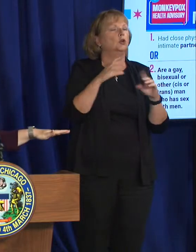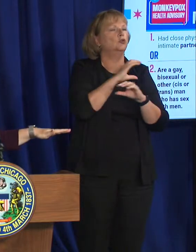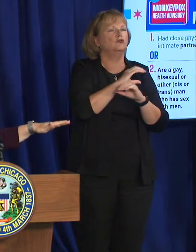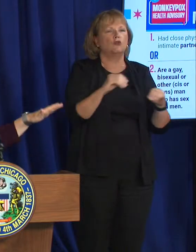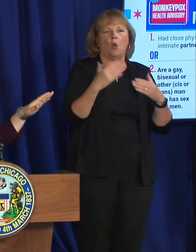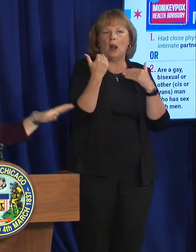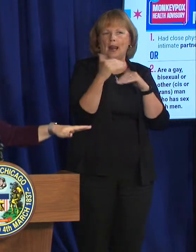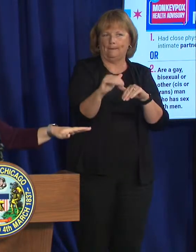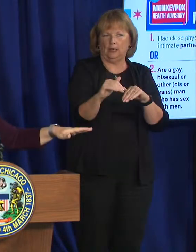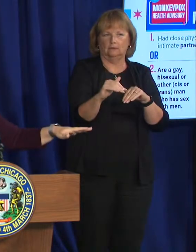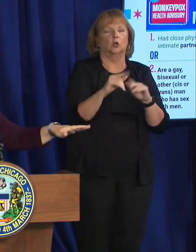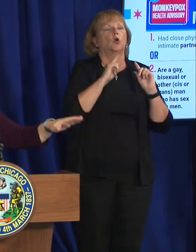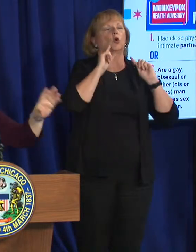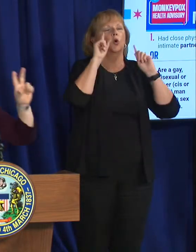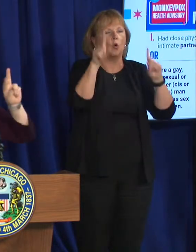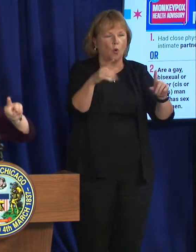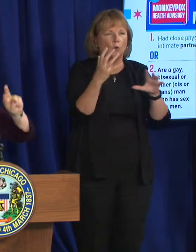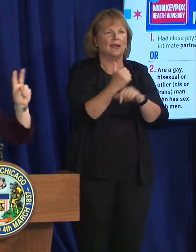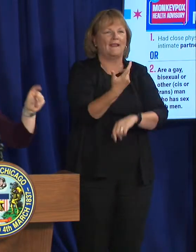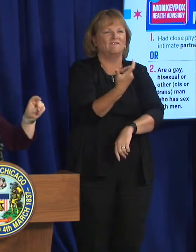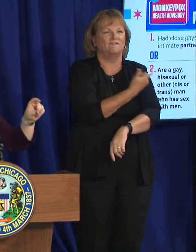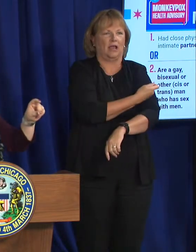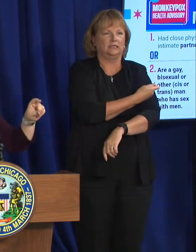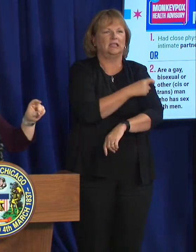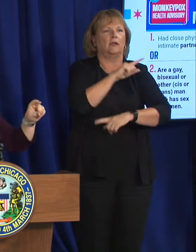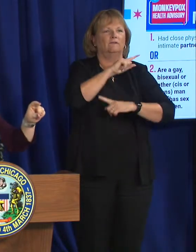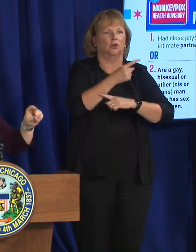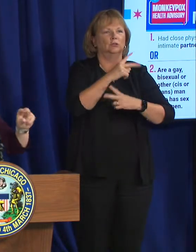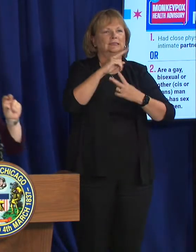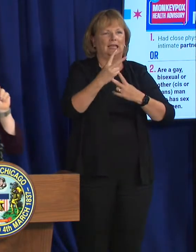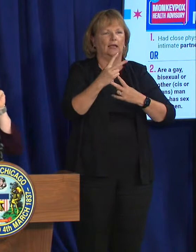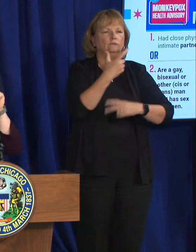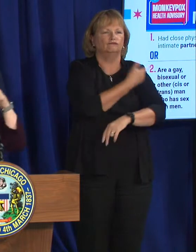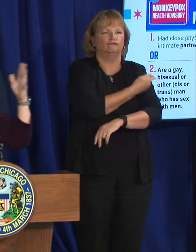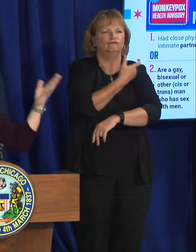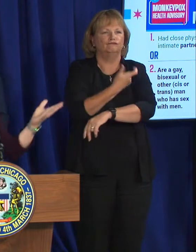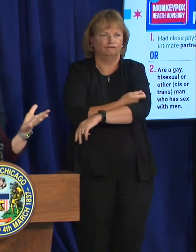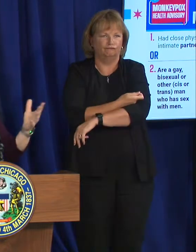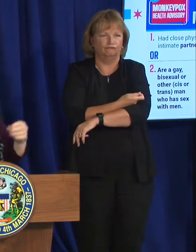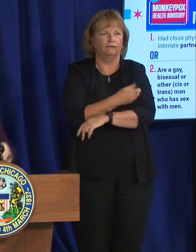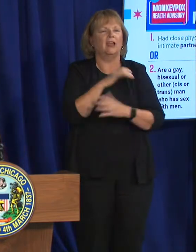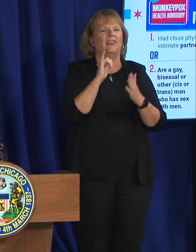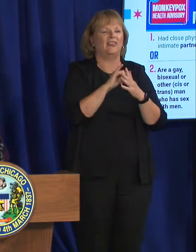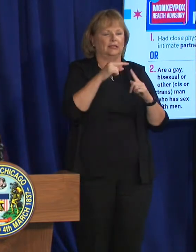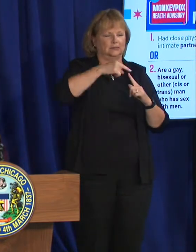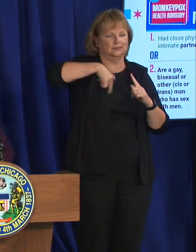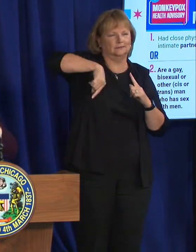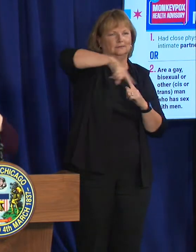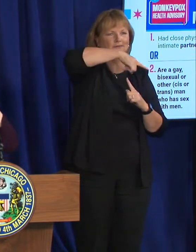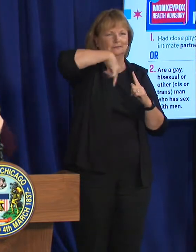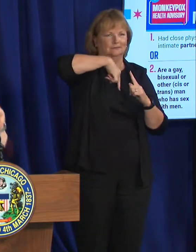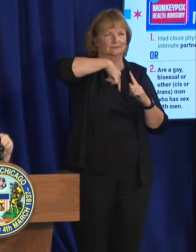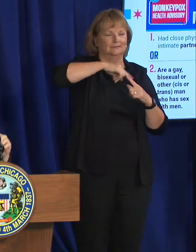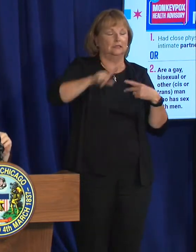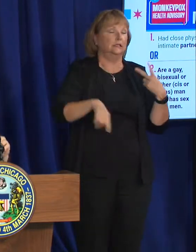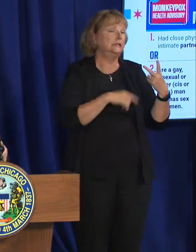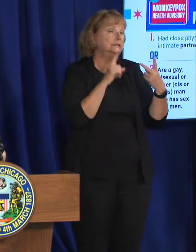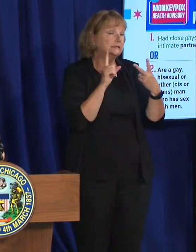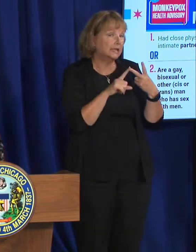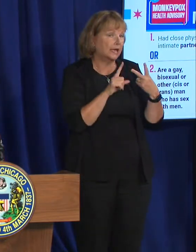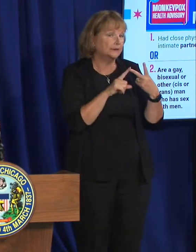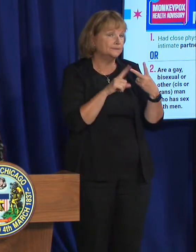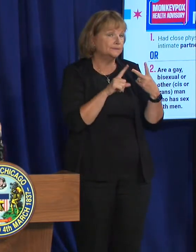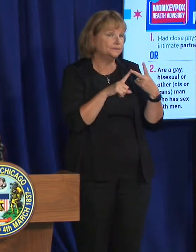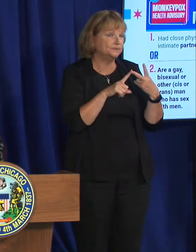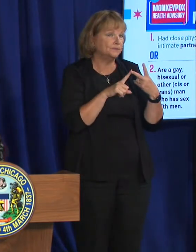restrictions, you will get vaccine, first dose, second dose. And that's our ring vaccination strategy. And then secondly,